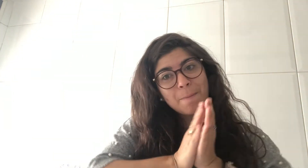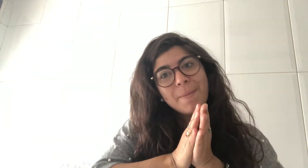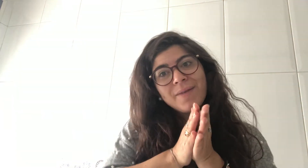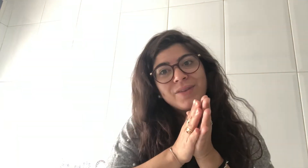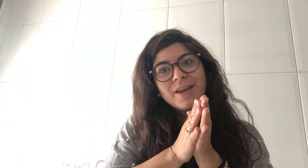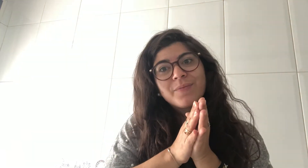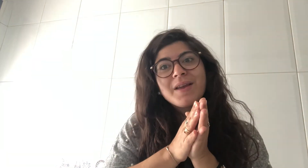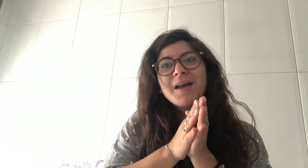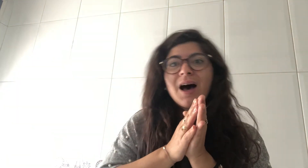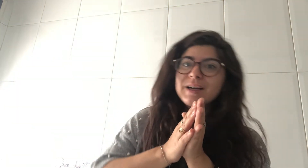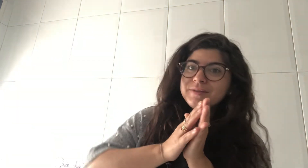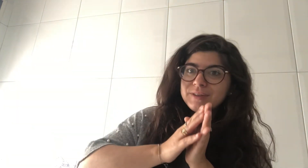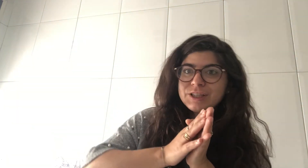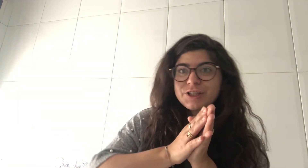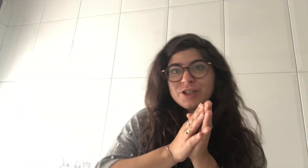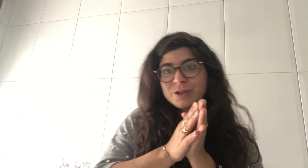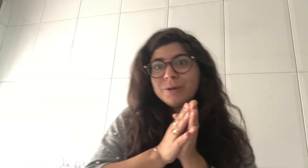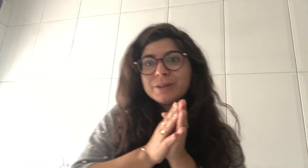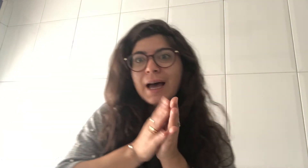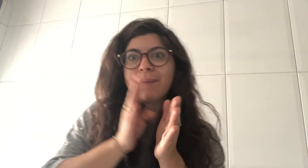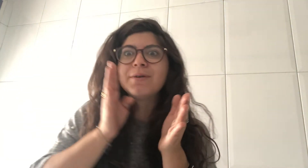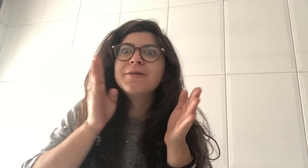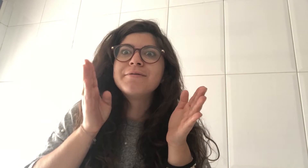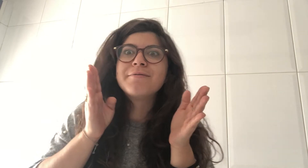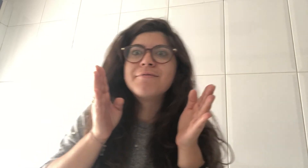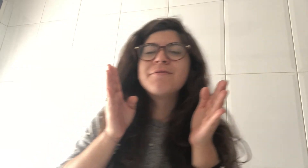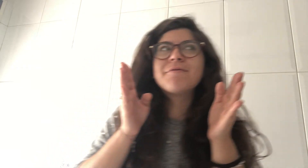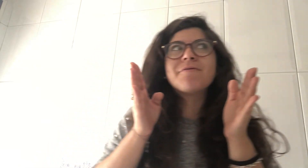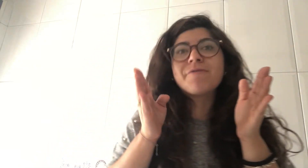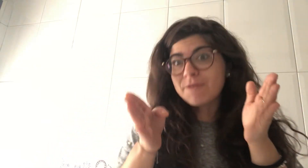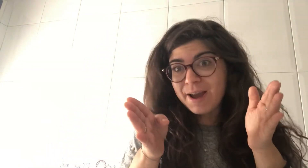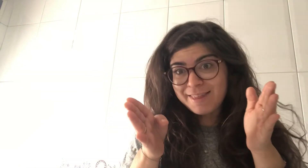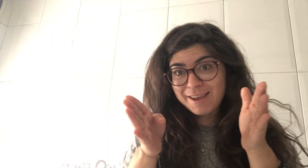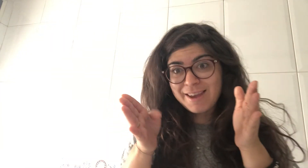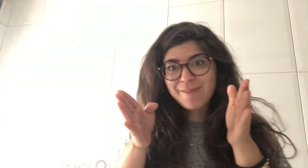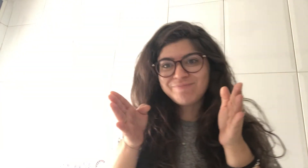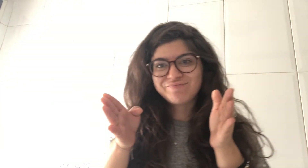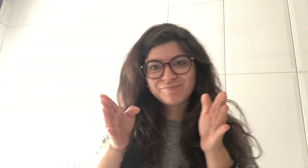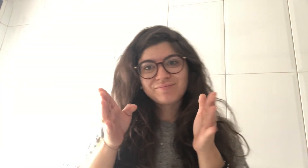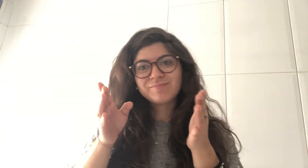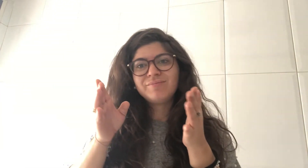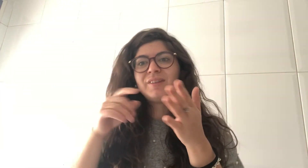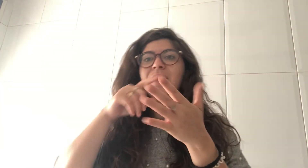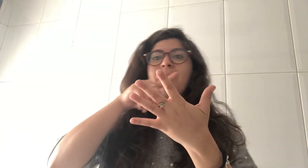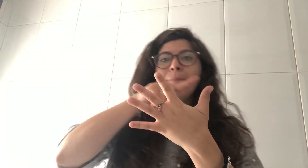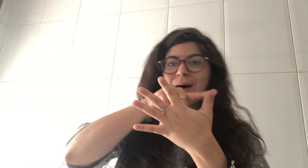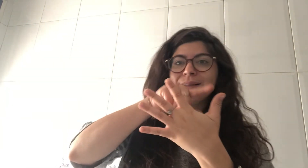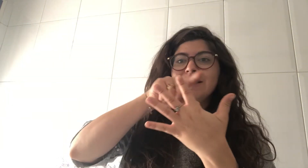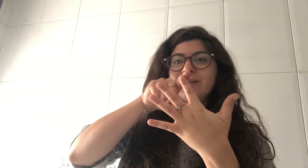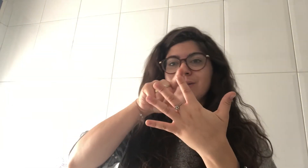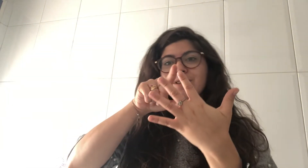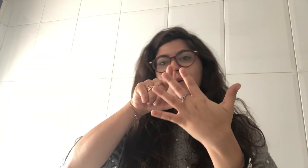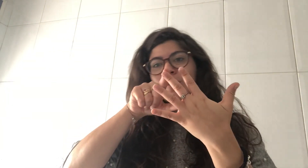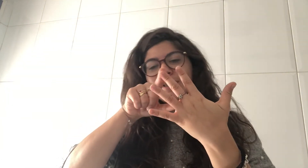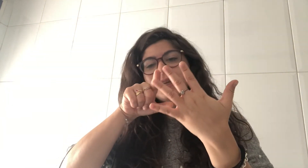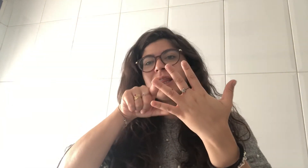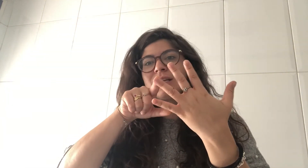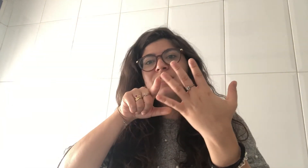monday and finish the school time friday yeah monday tuesday wednesday thursday